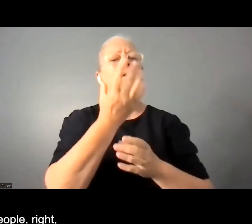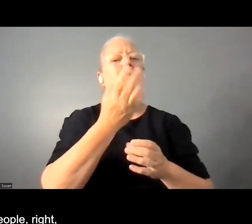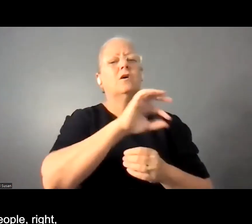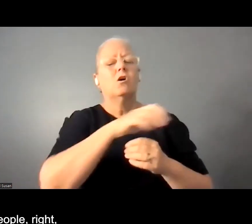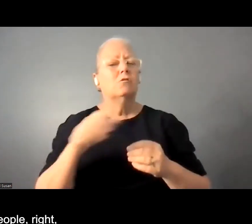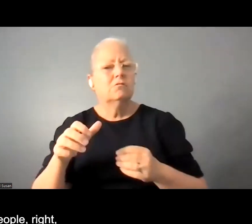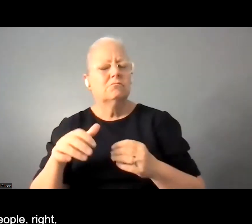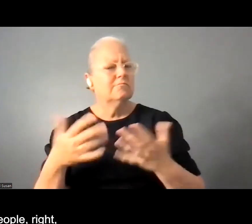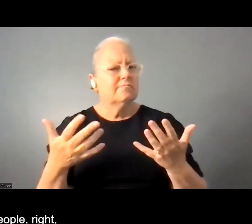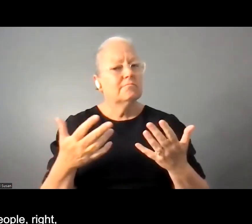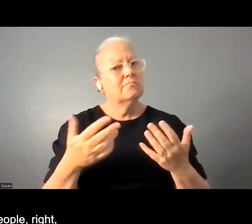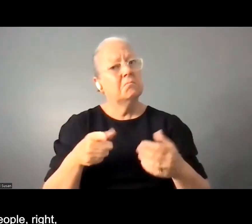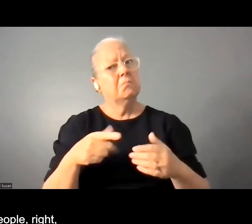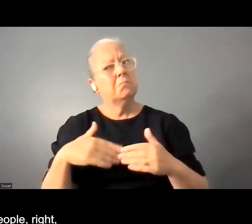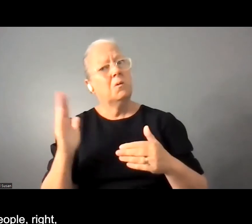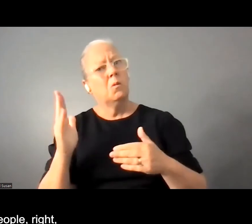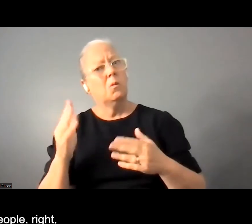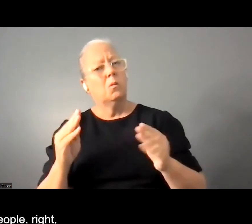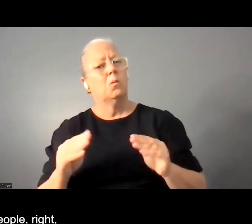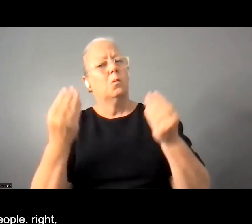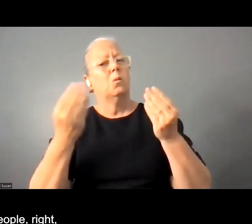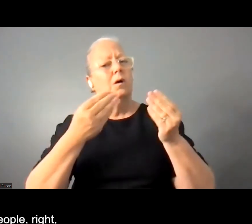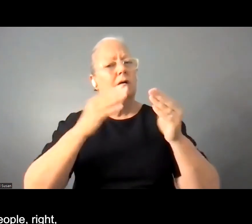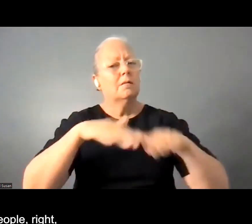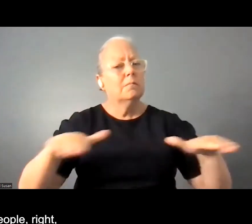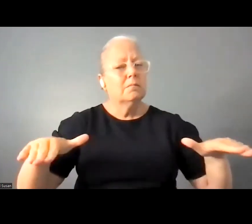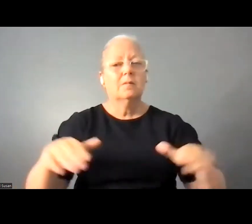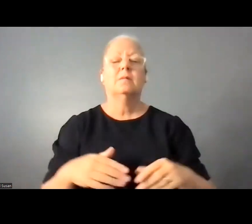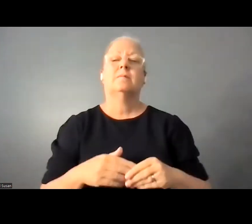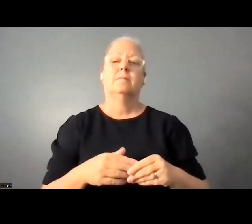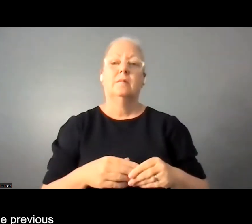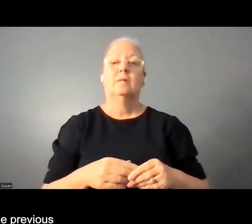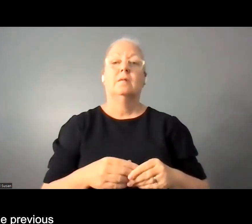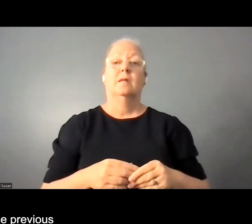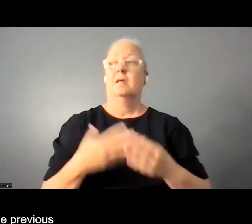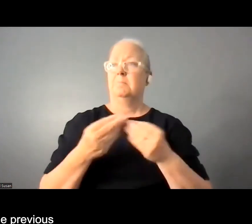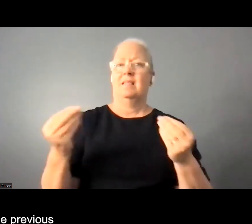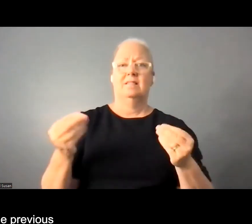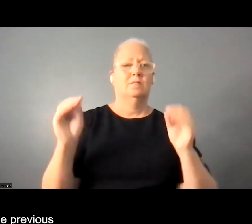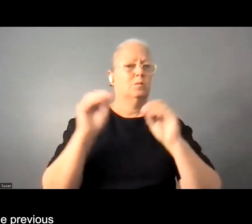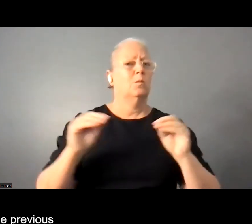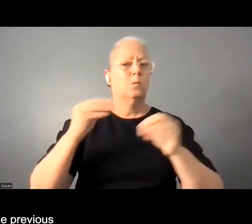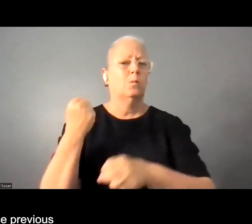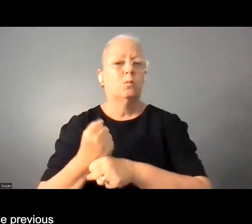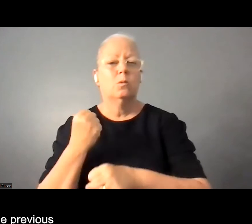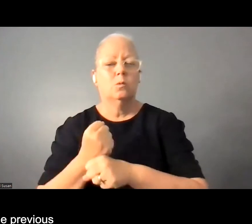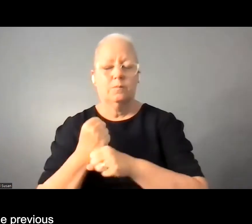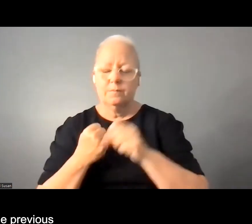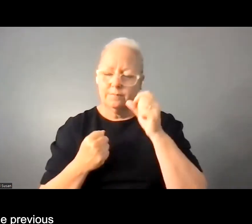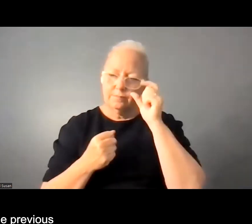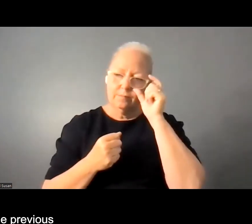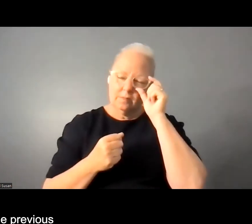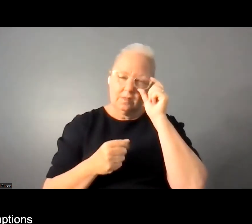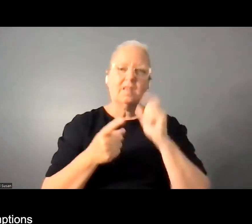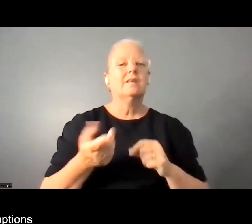primarily young people right why are a lot of us unemployed uh i think as some of the previous speakers